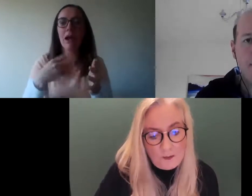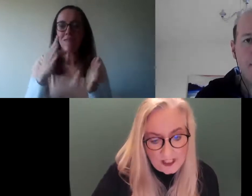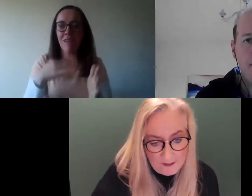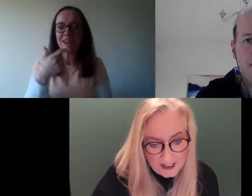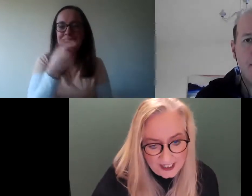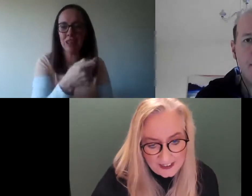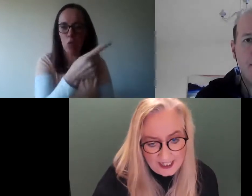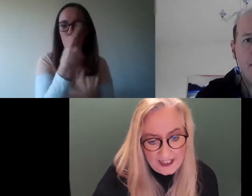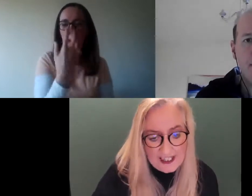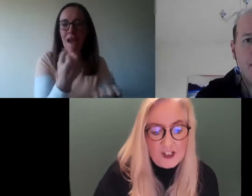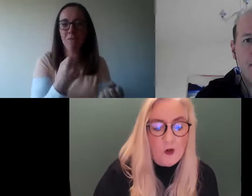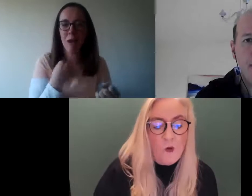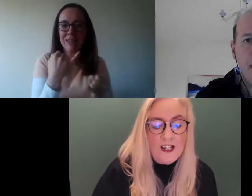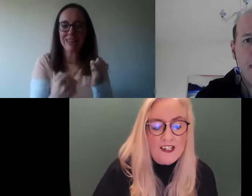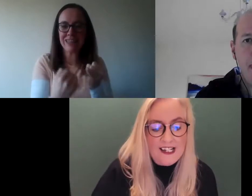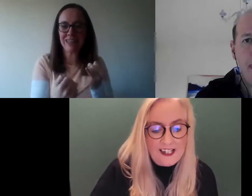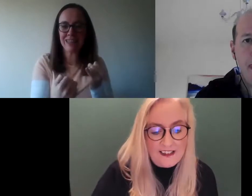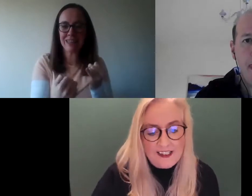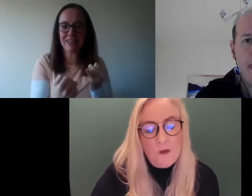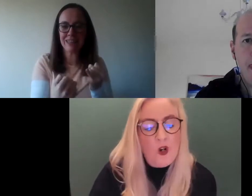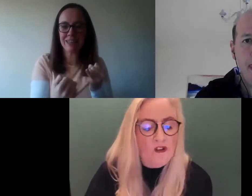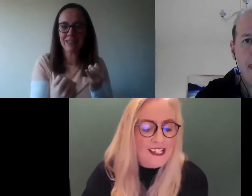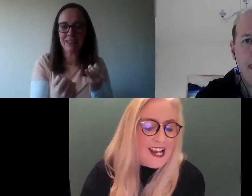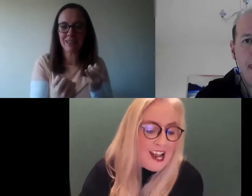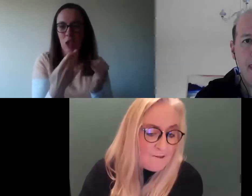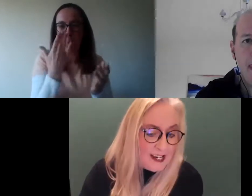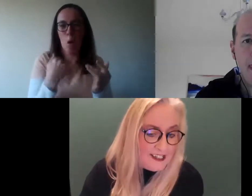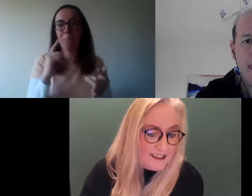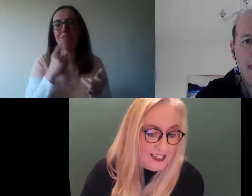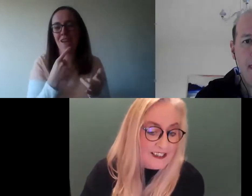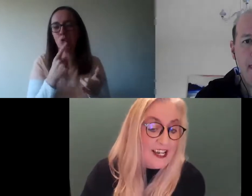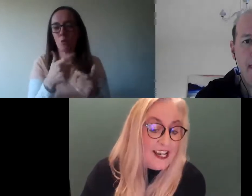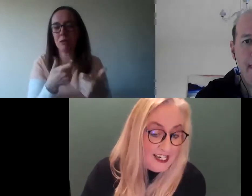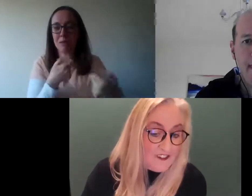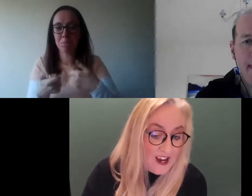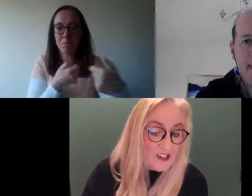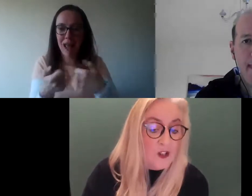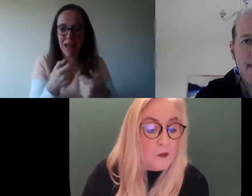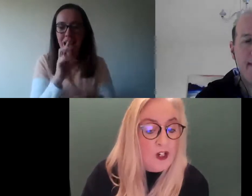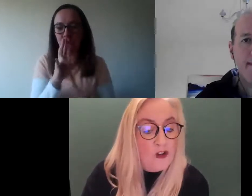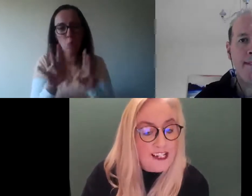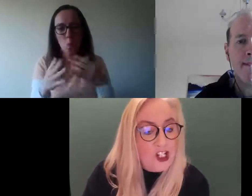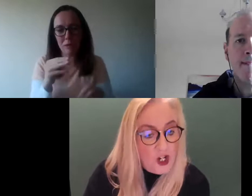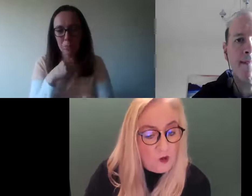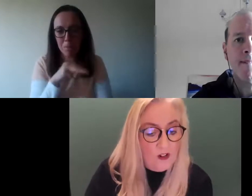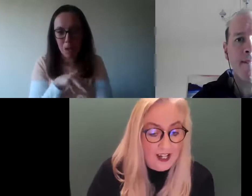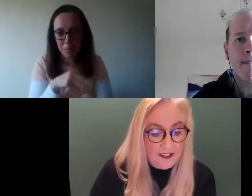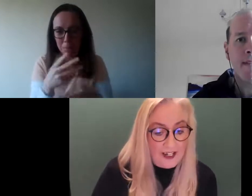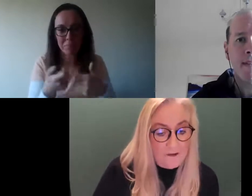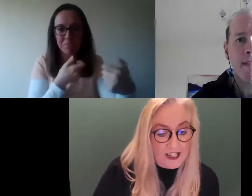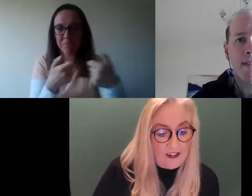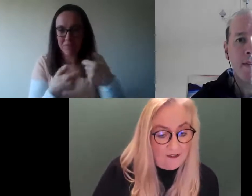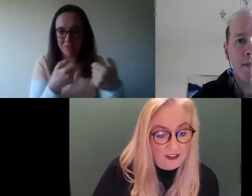I would put in my details. So, once I text it, they will already have my details in advance, so they will already know